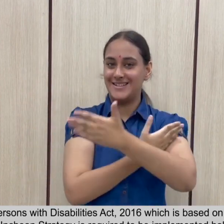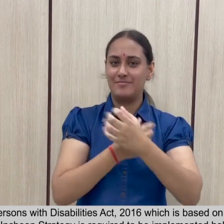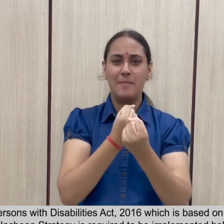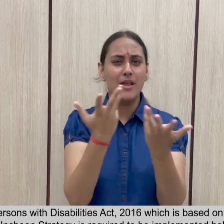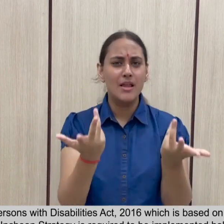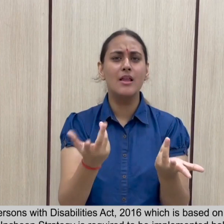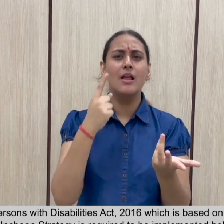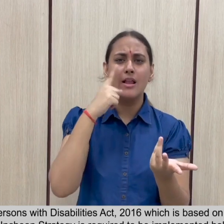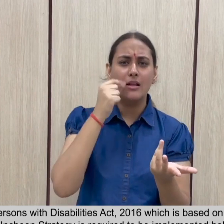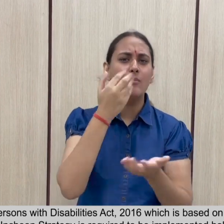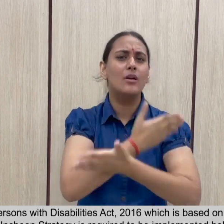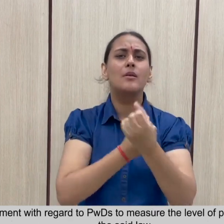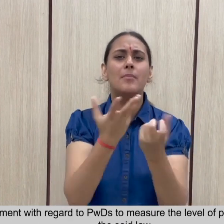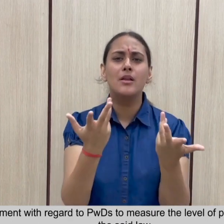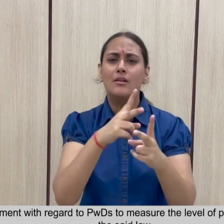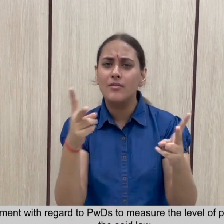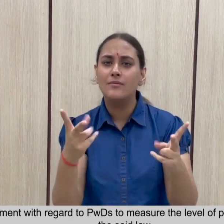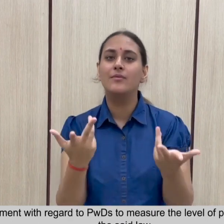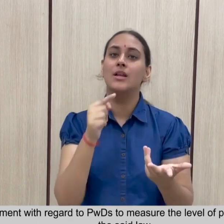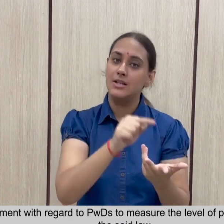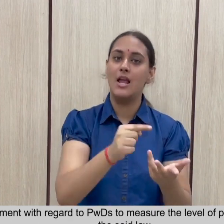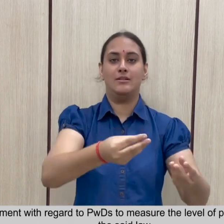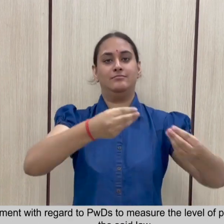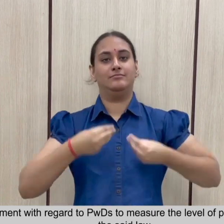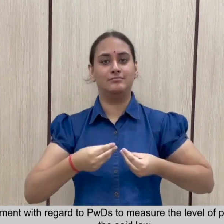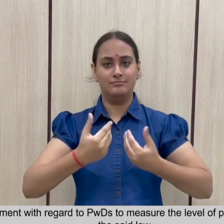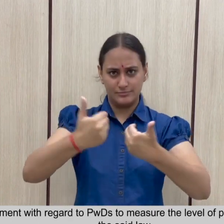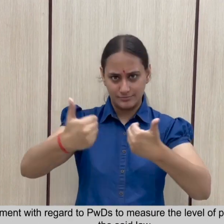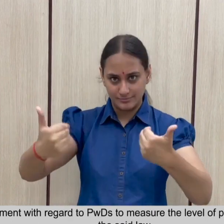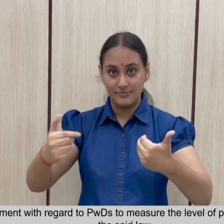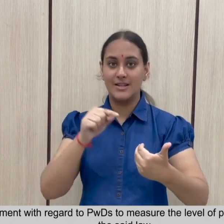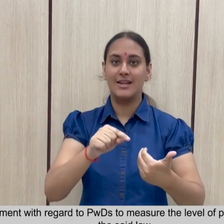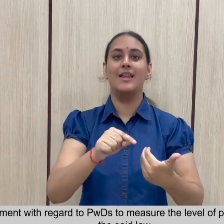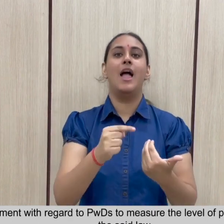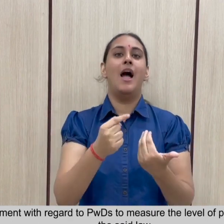This would require effective data management with regard to PWDs